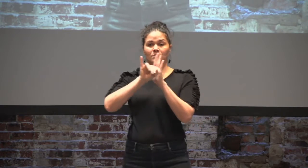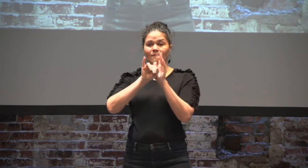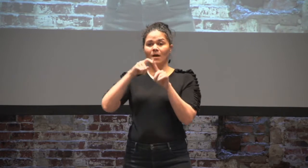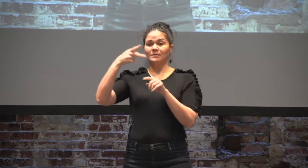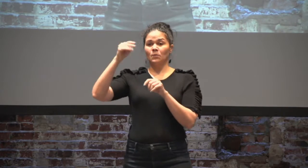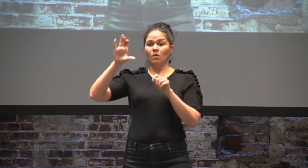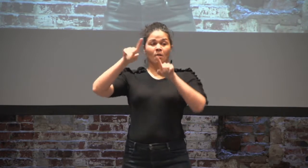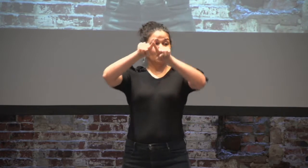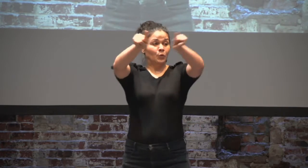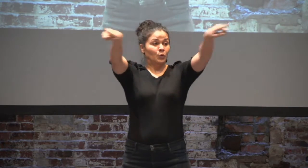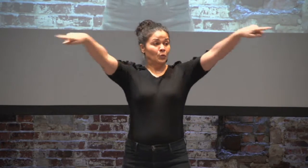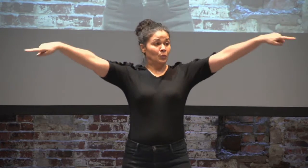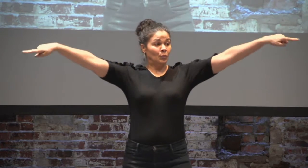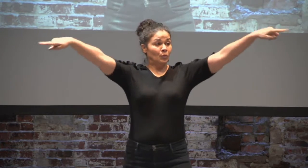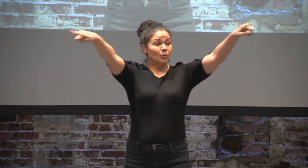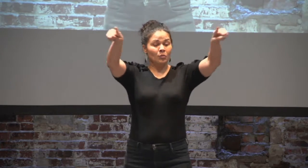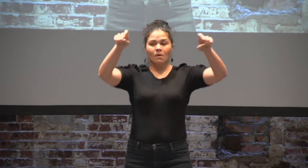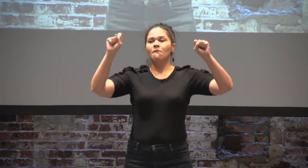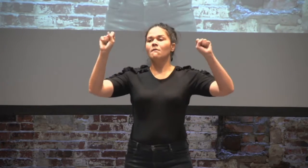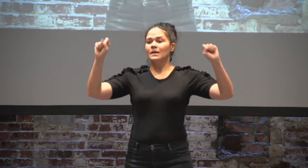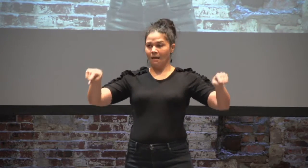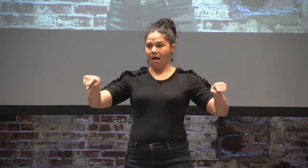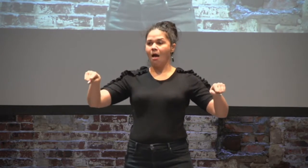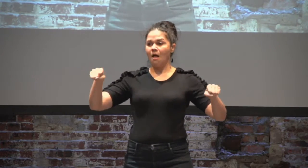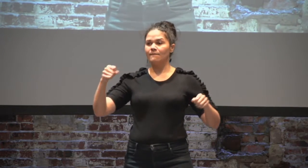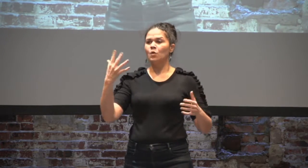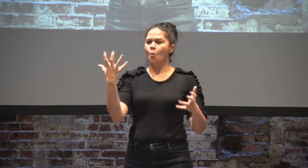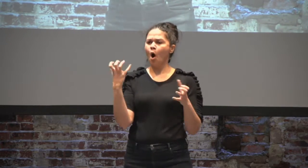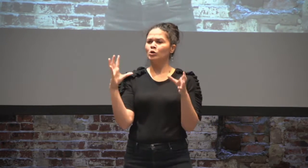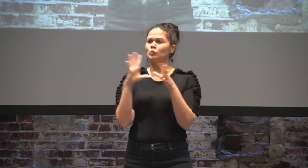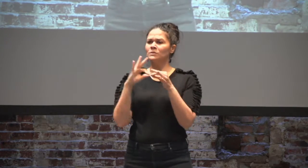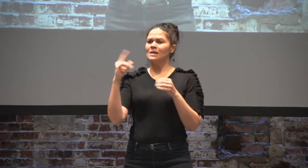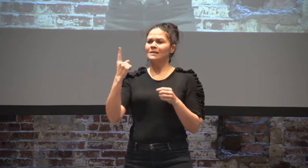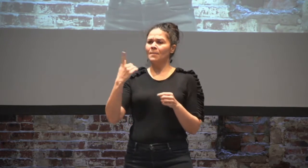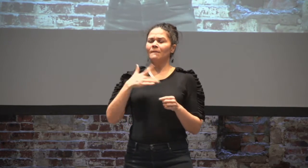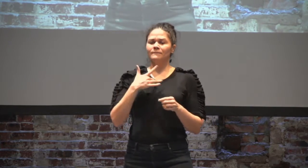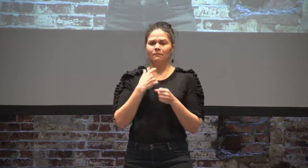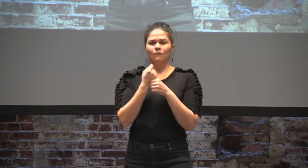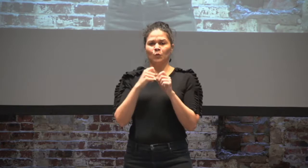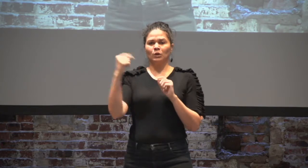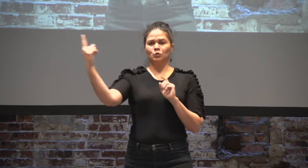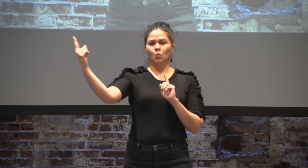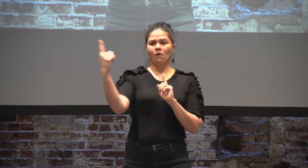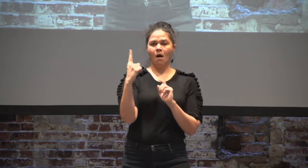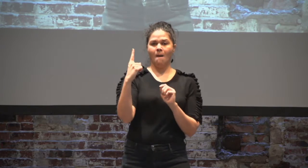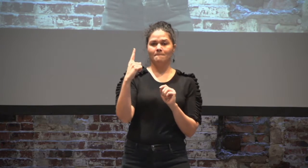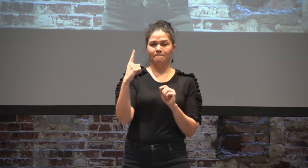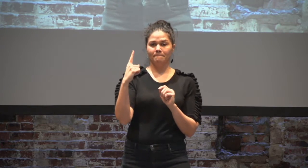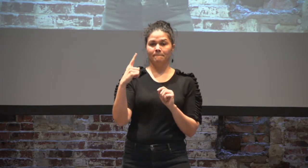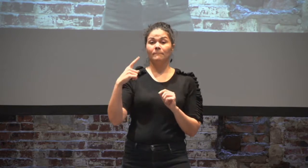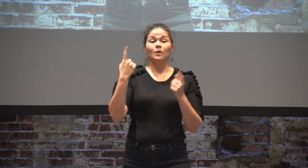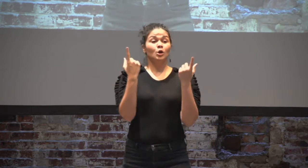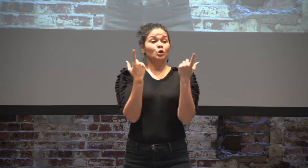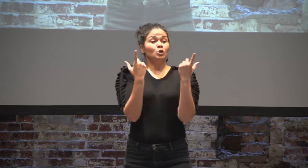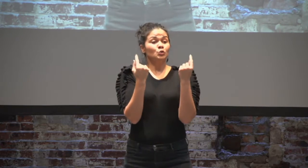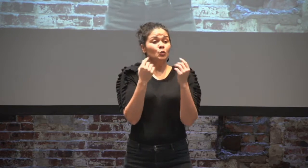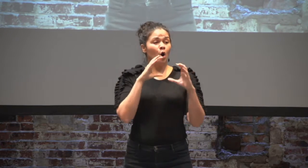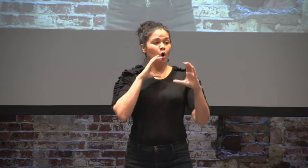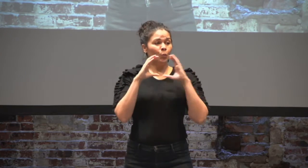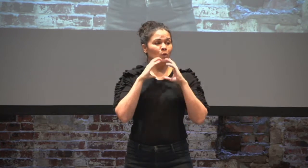And those who identify as people of color in the audience, if you'd like to make a comment, you're welcome to do so,